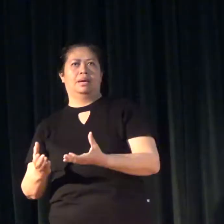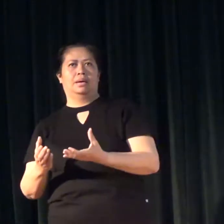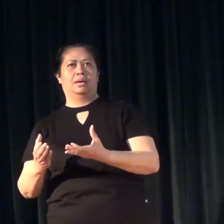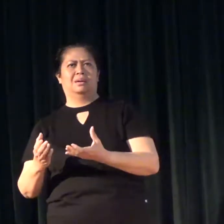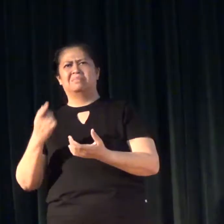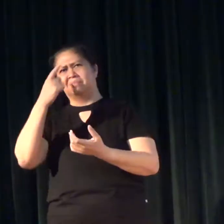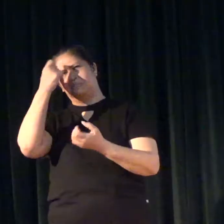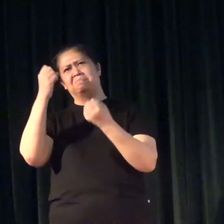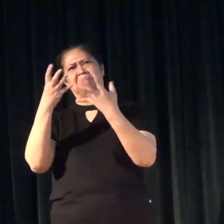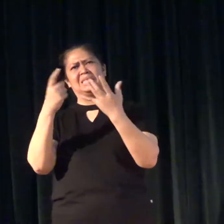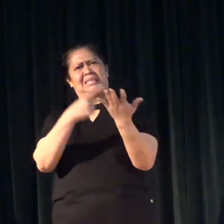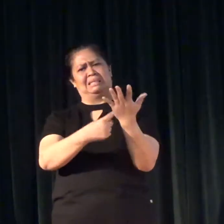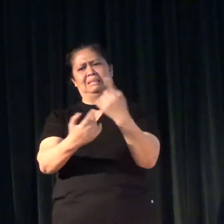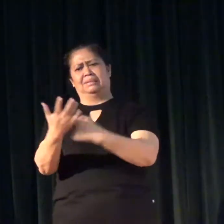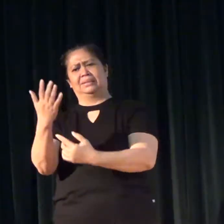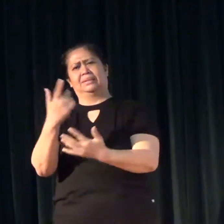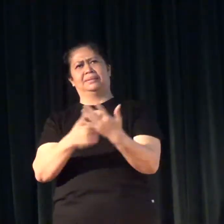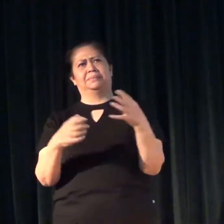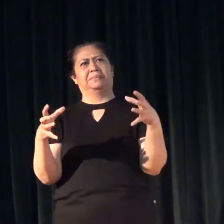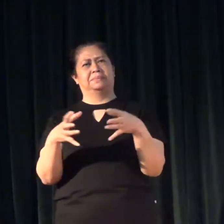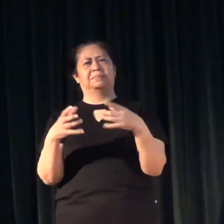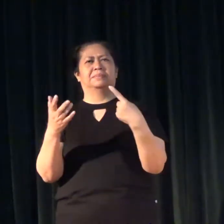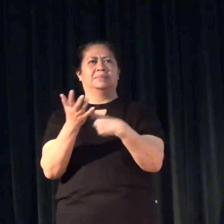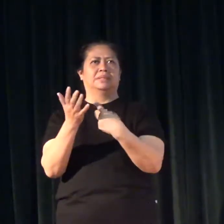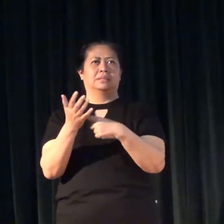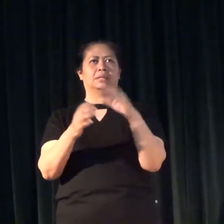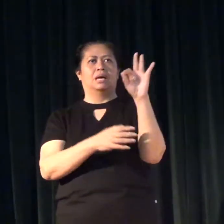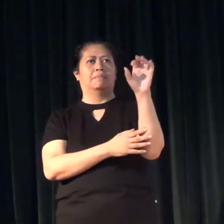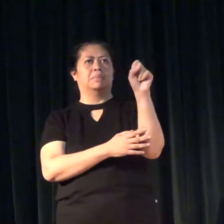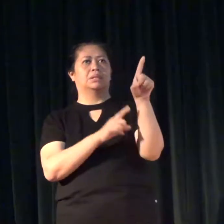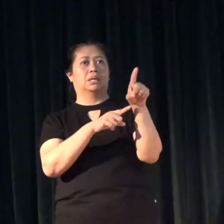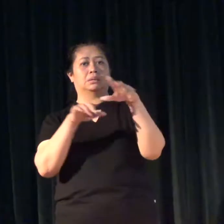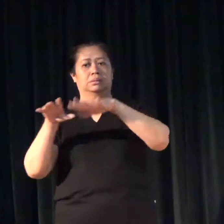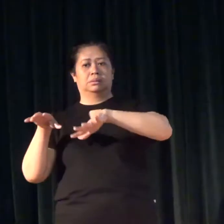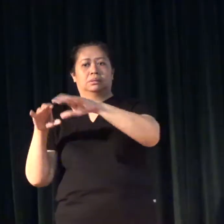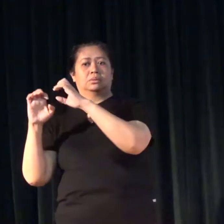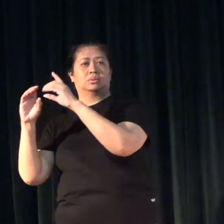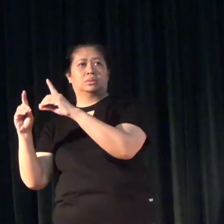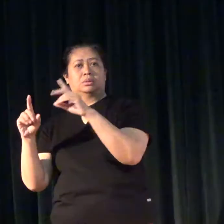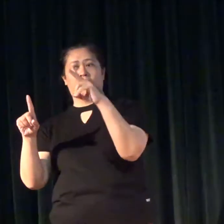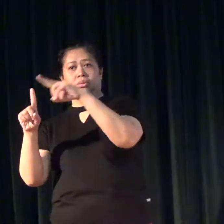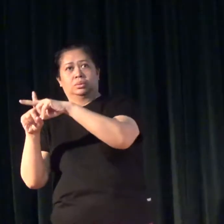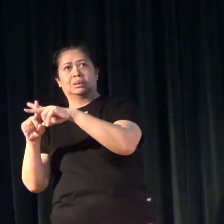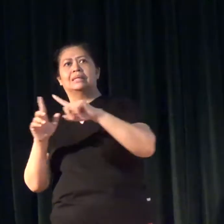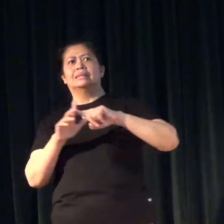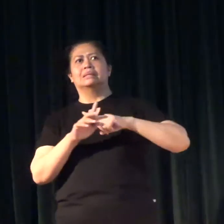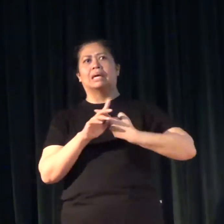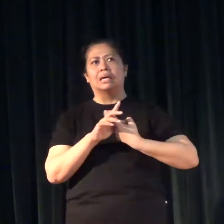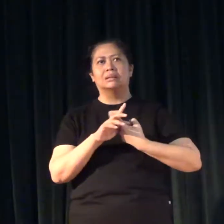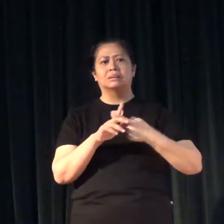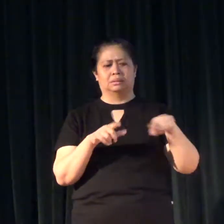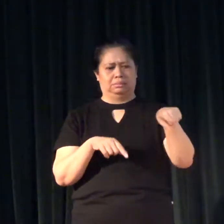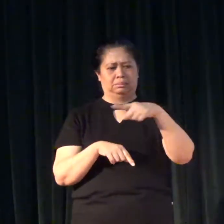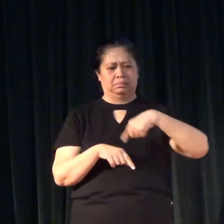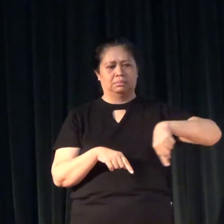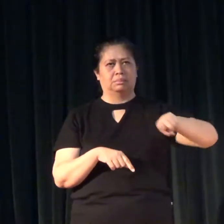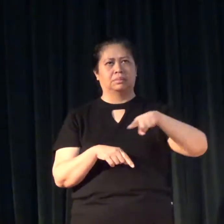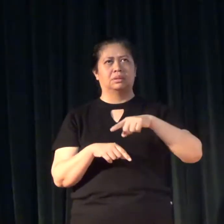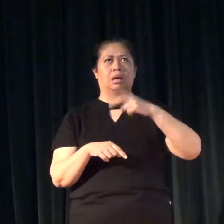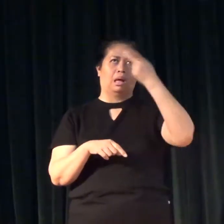a lot of the debate in the use of MSL in education starts from a